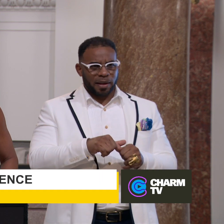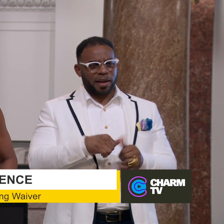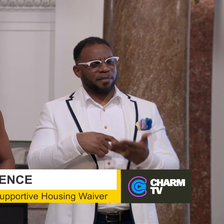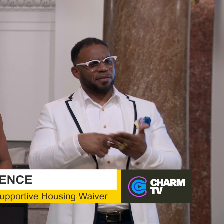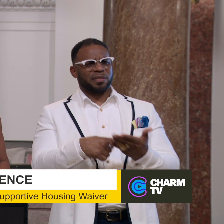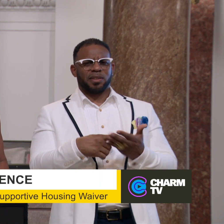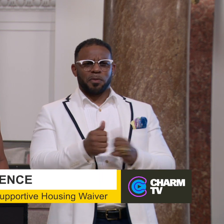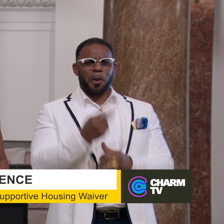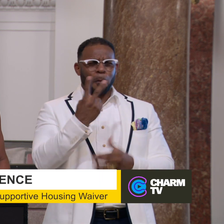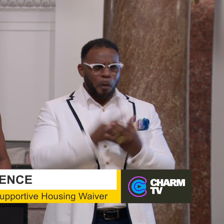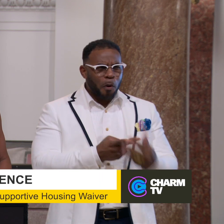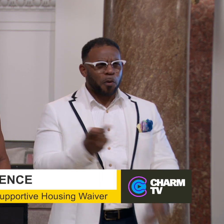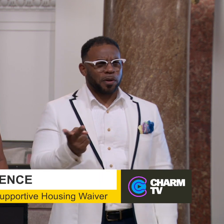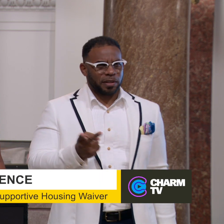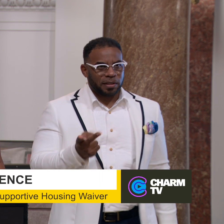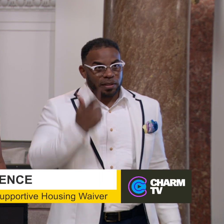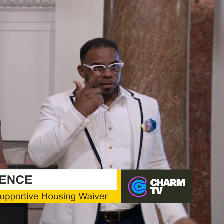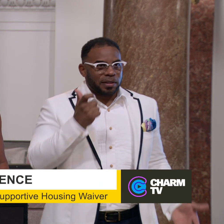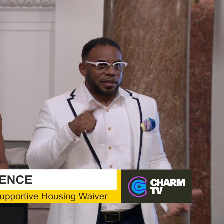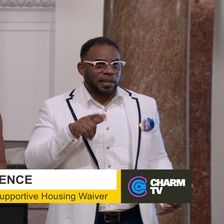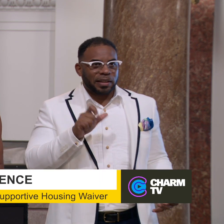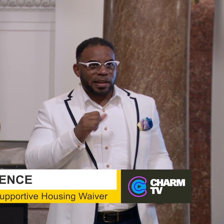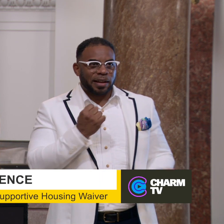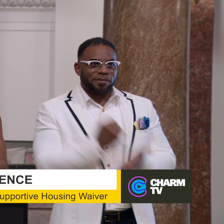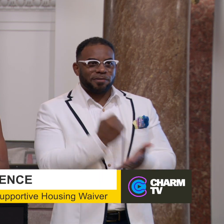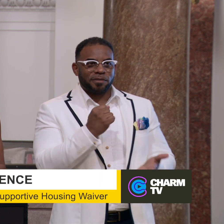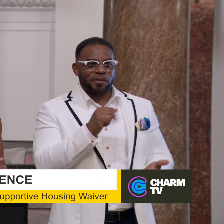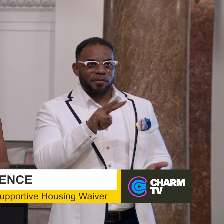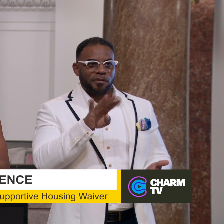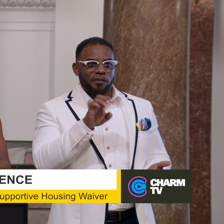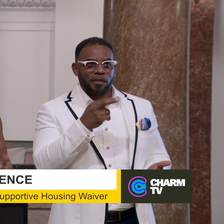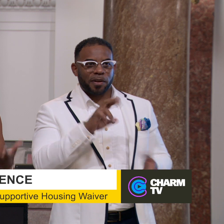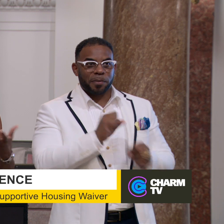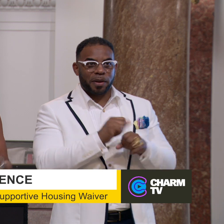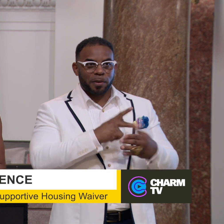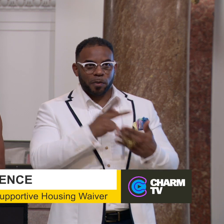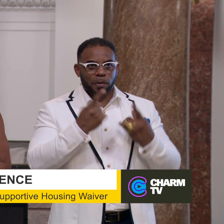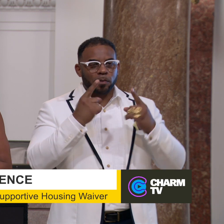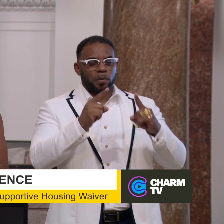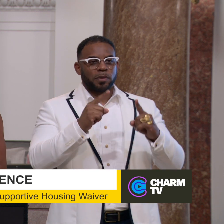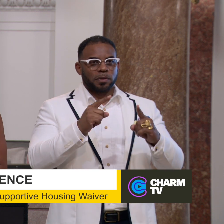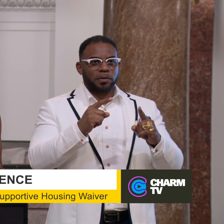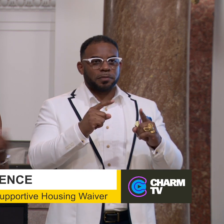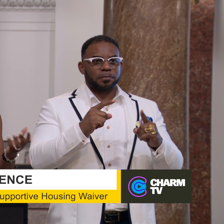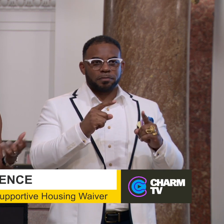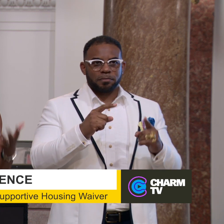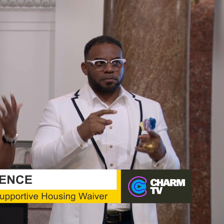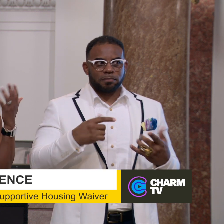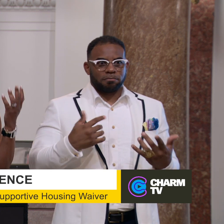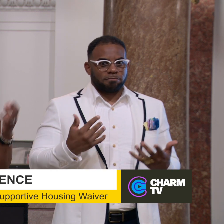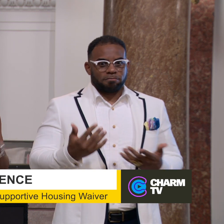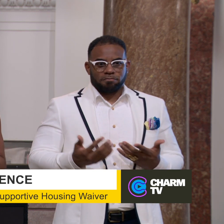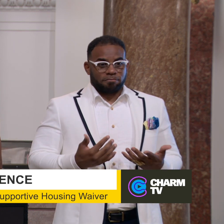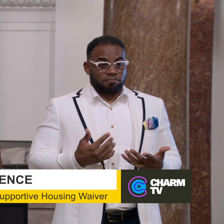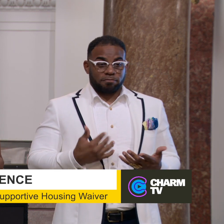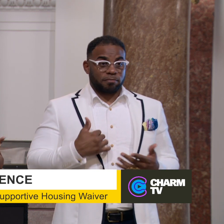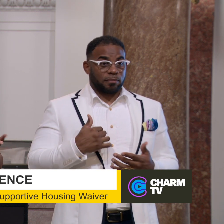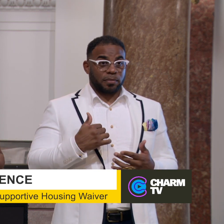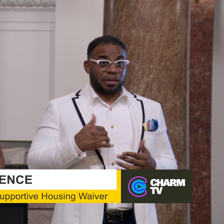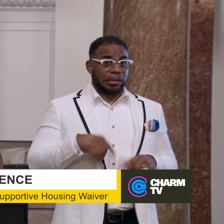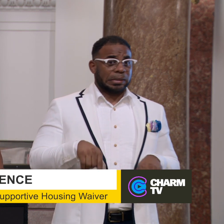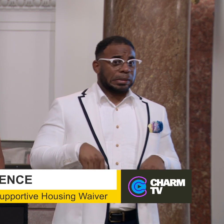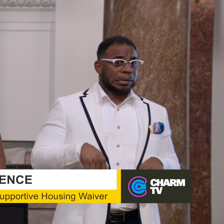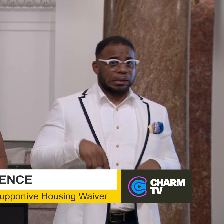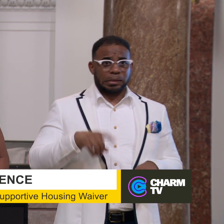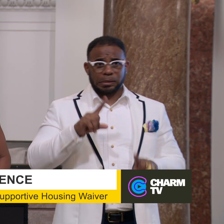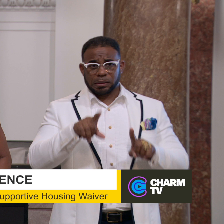conversation with both of them because they needed vouchers to make this program work. And I didn't bat an eye. I didn't